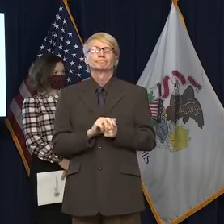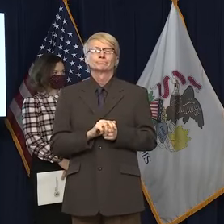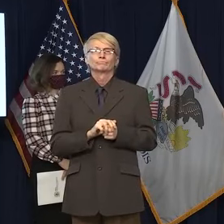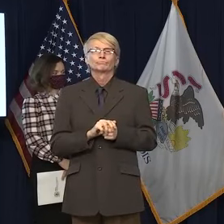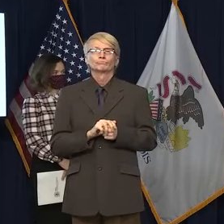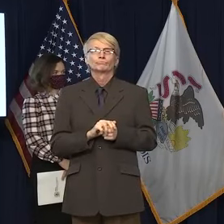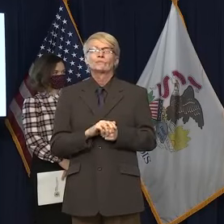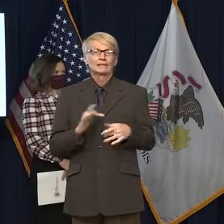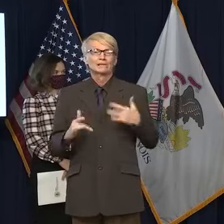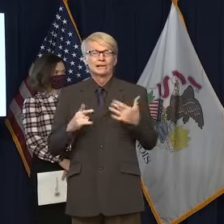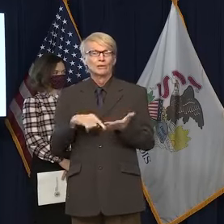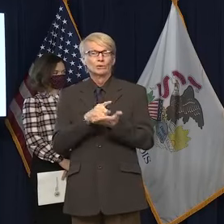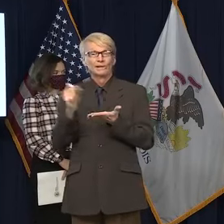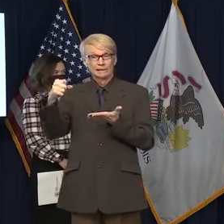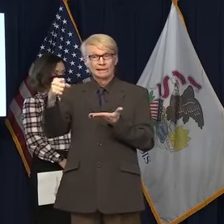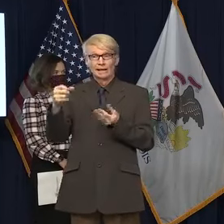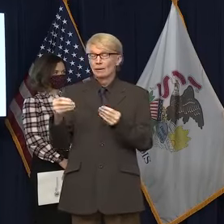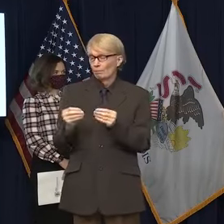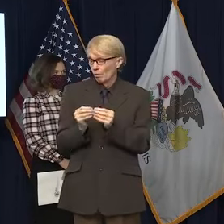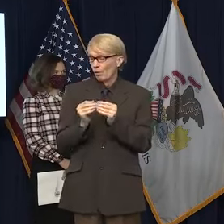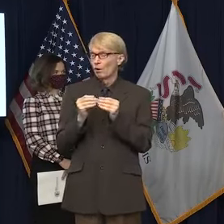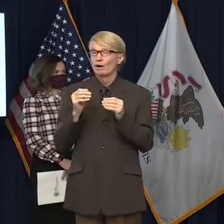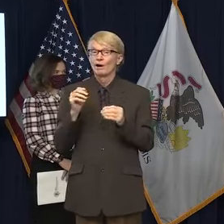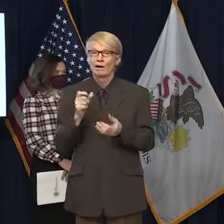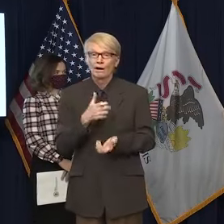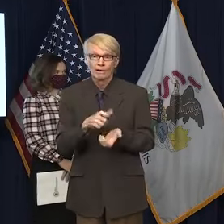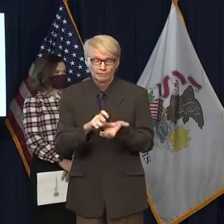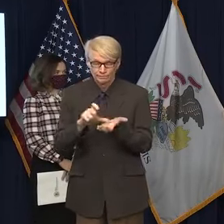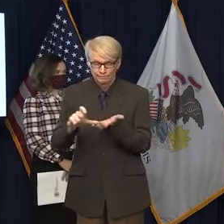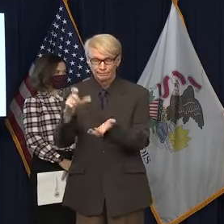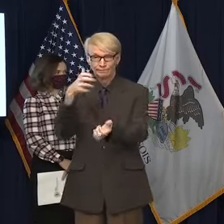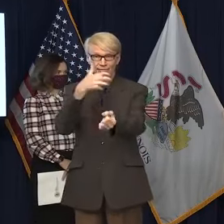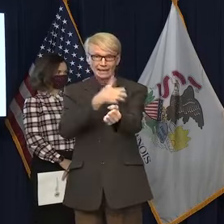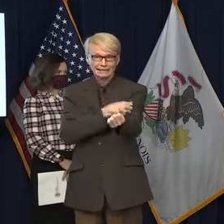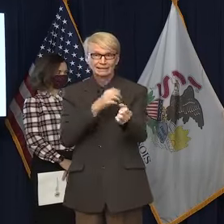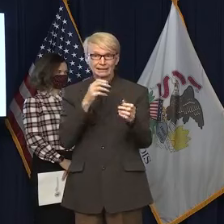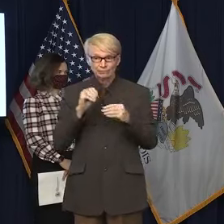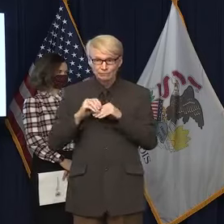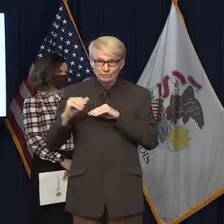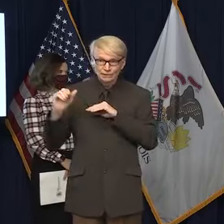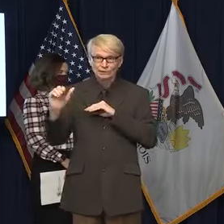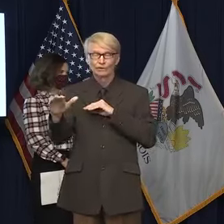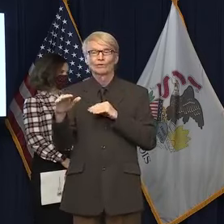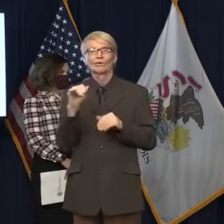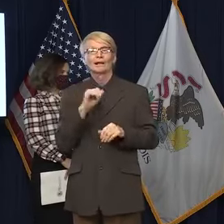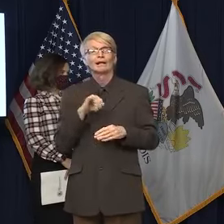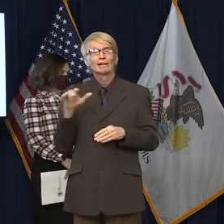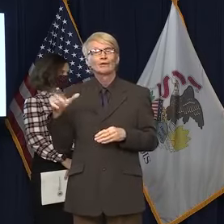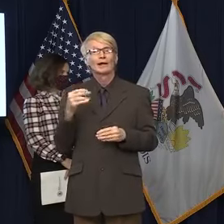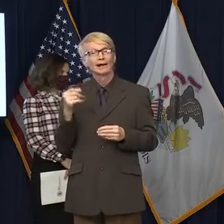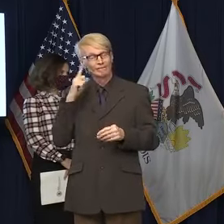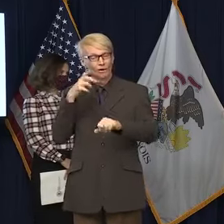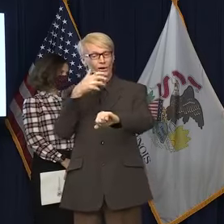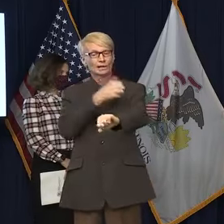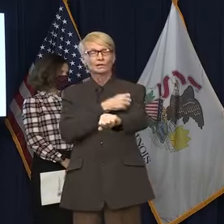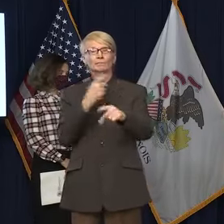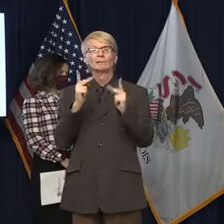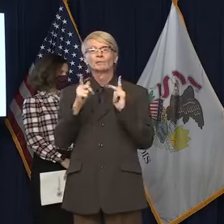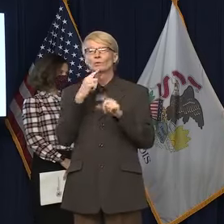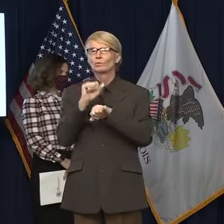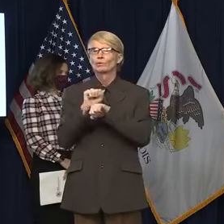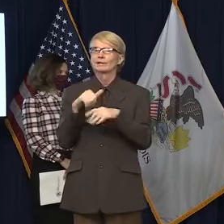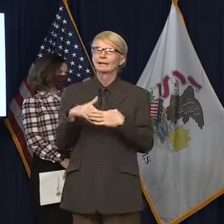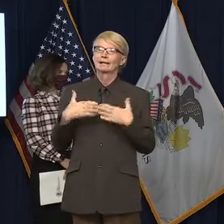as more vaccine gets pushed out across Illinois and into the arms of our workers and healthcare settings. And each week,